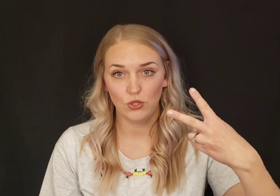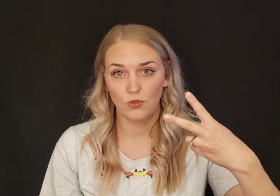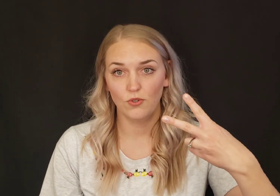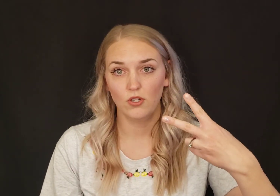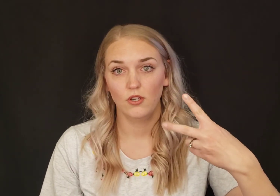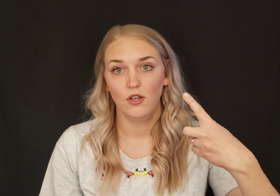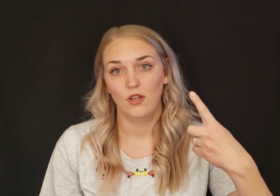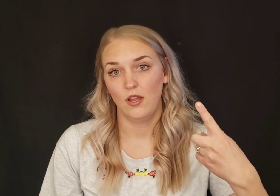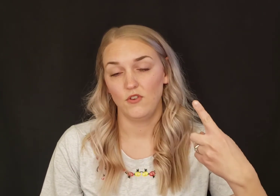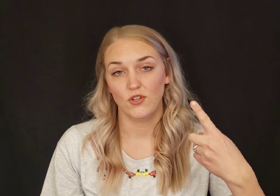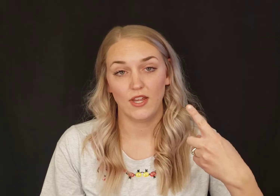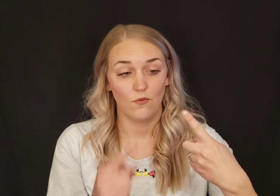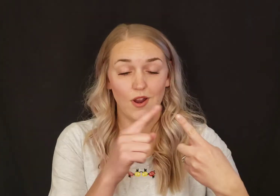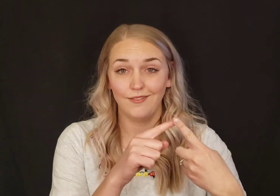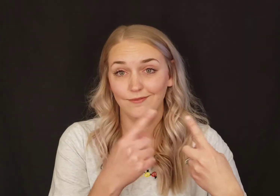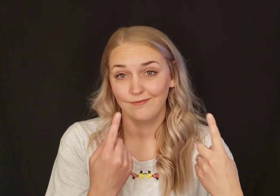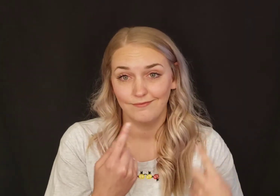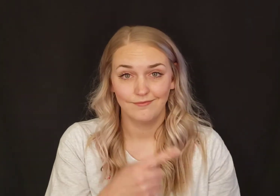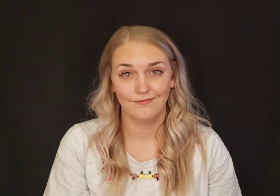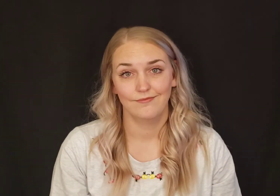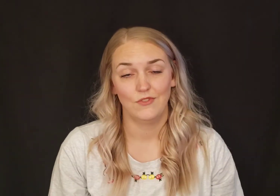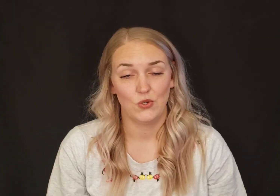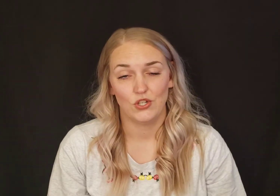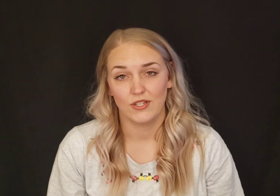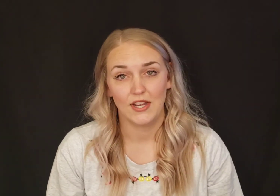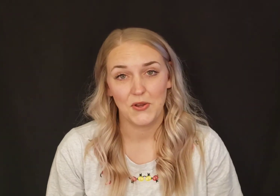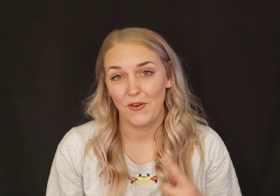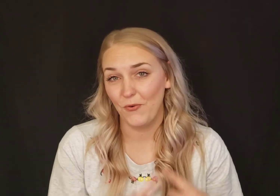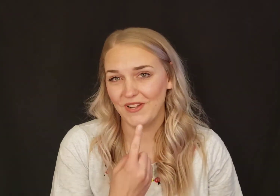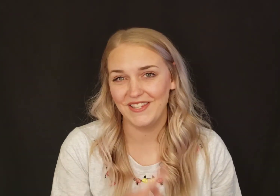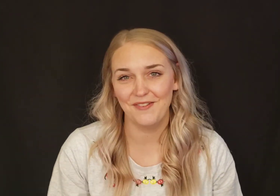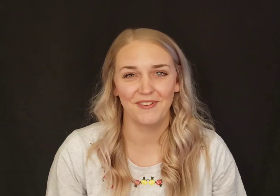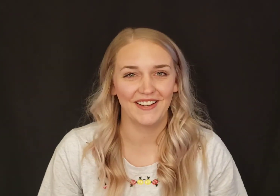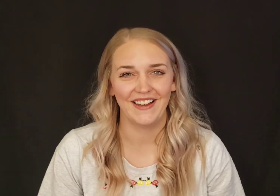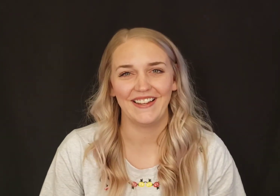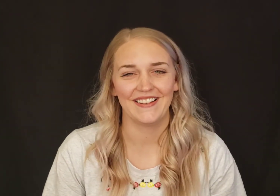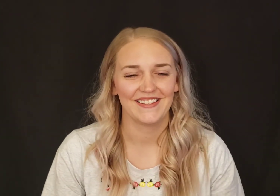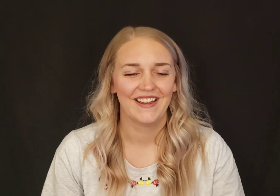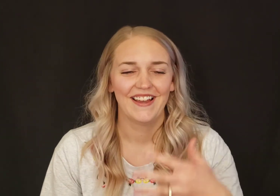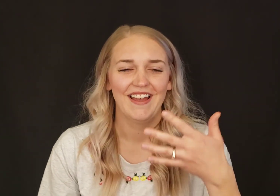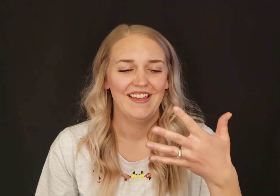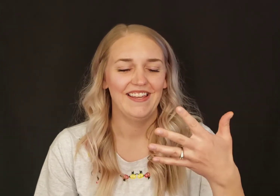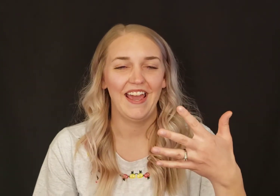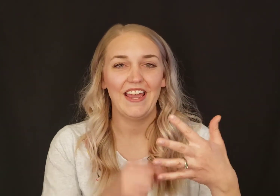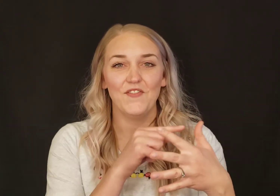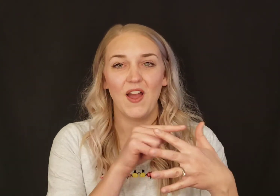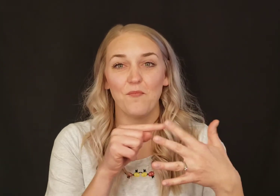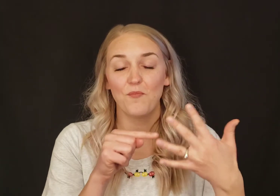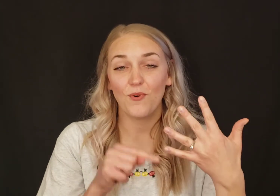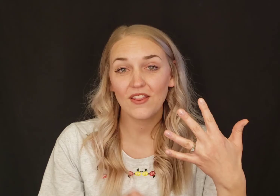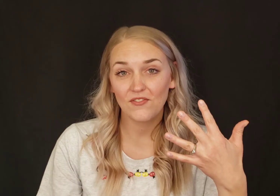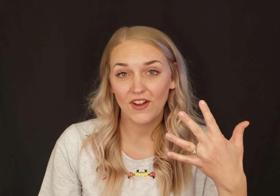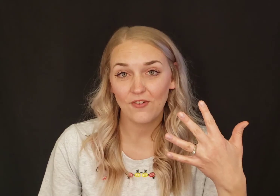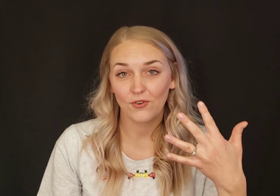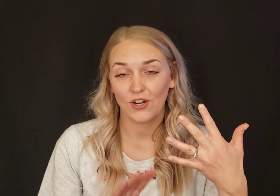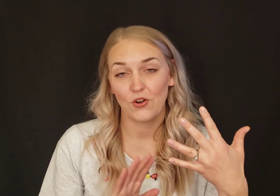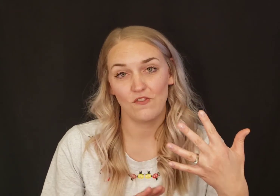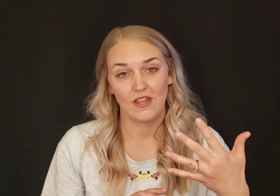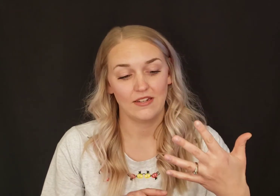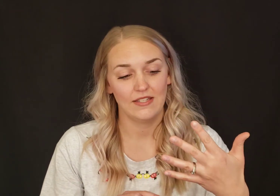Two, if you just have one, you can just say you have one sibling, I guess. Okay, if you have more than five, we're going to go over that in a